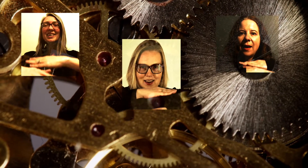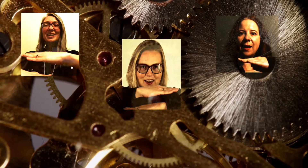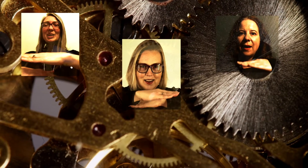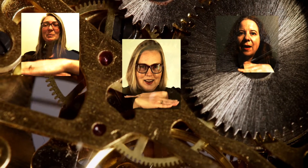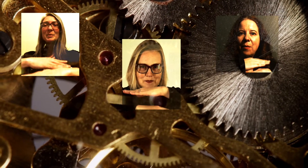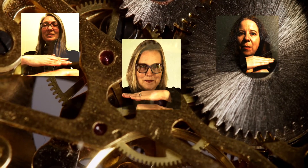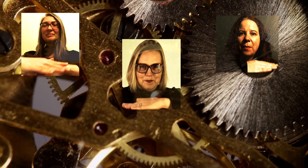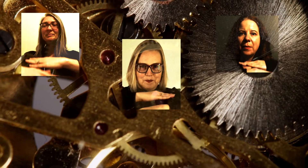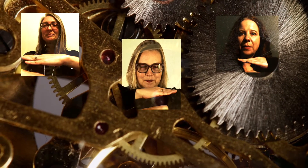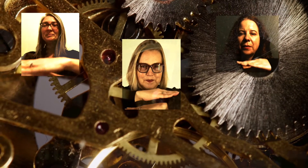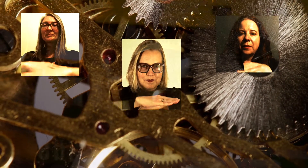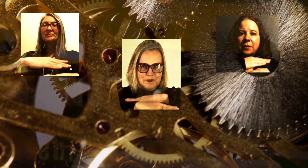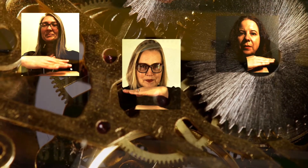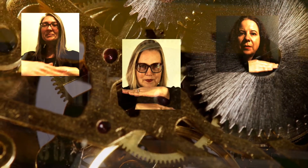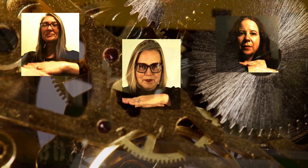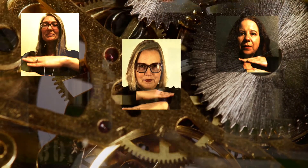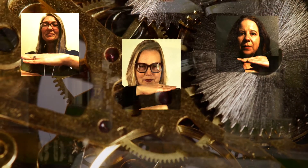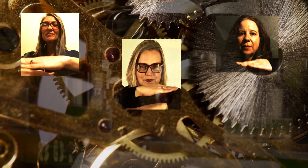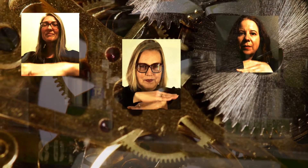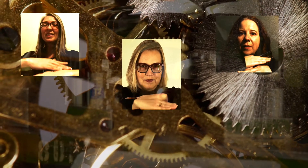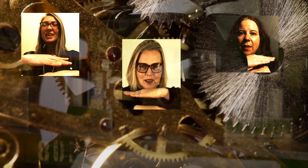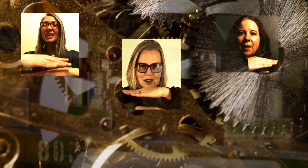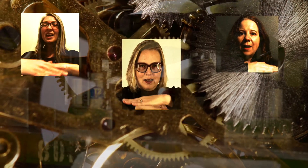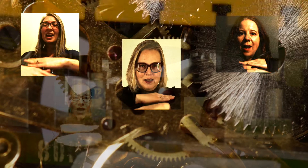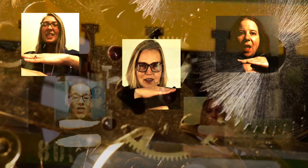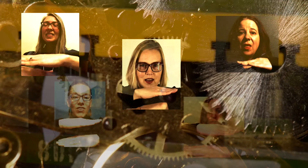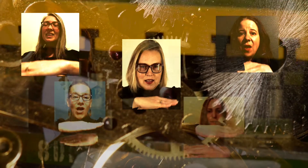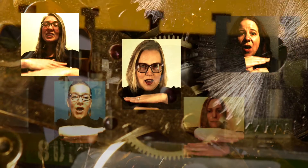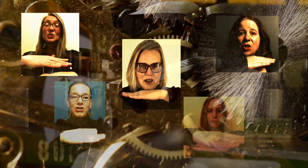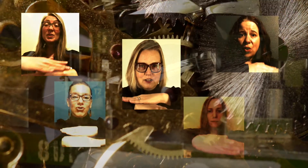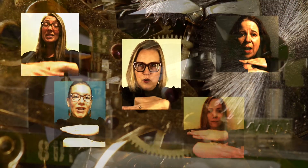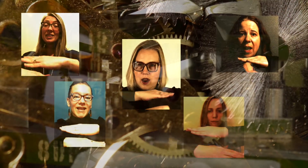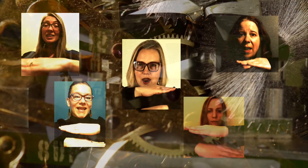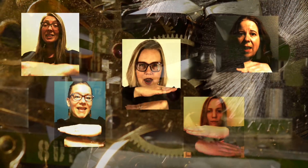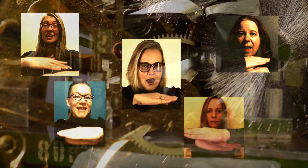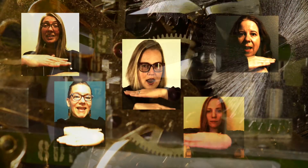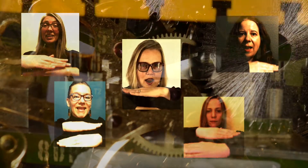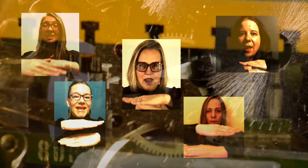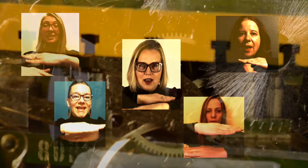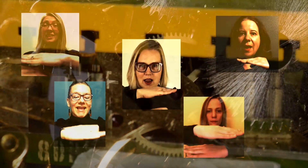fullness, I am a part of the machine. The dream,